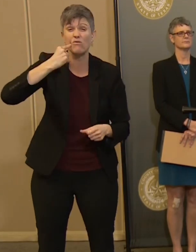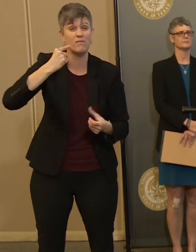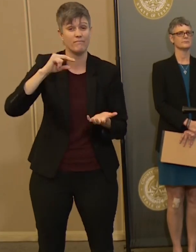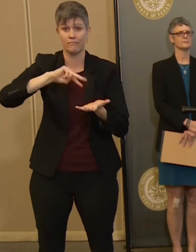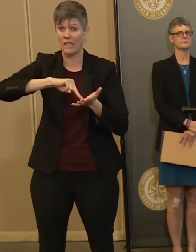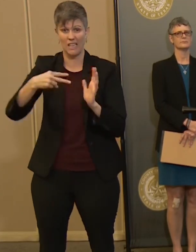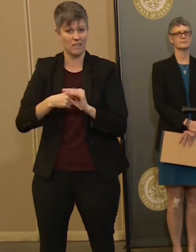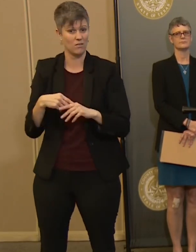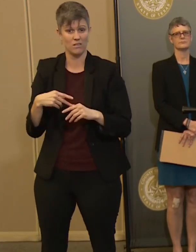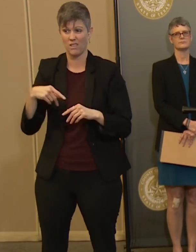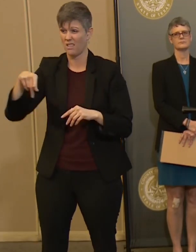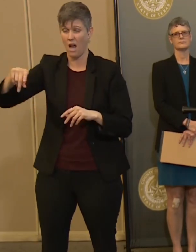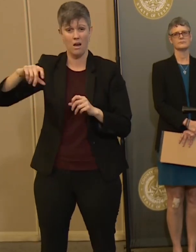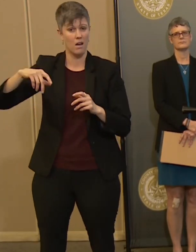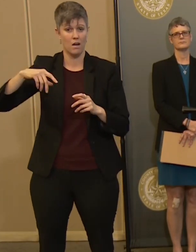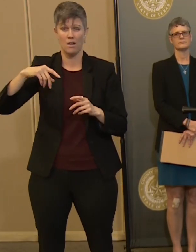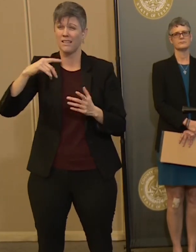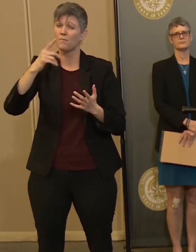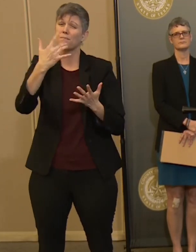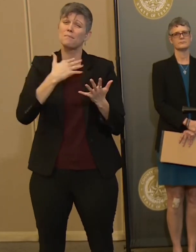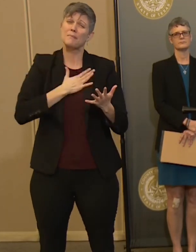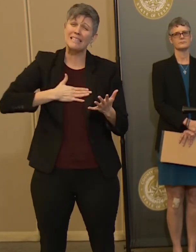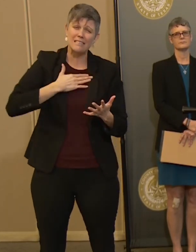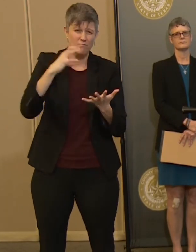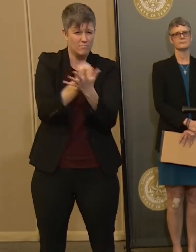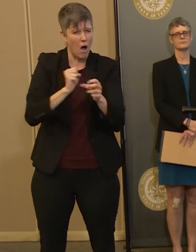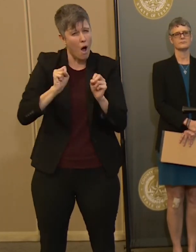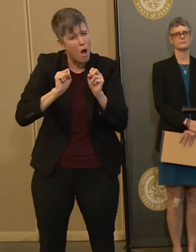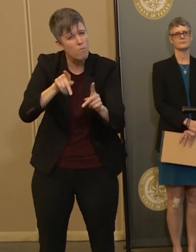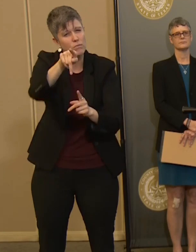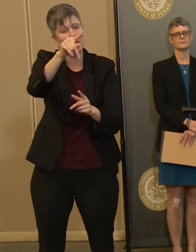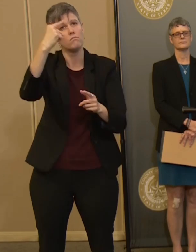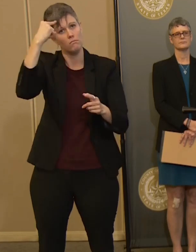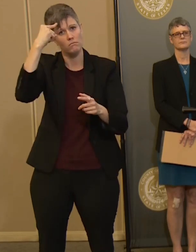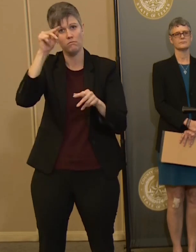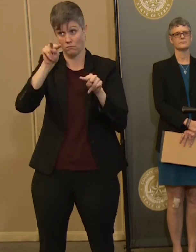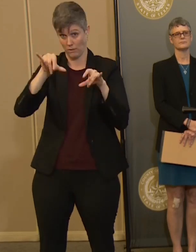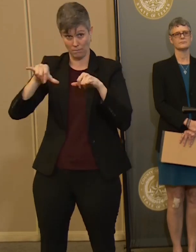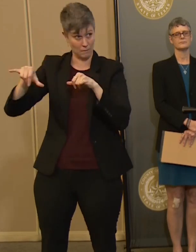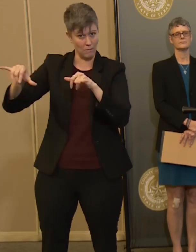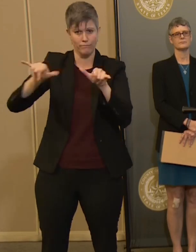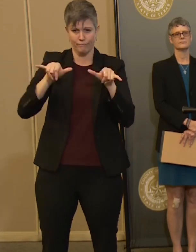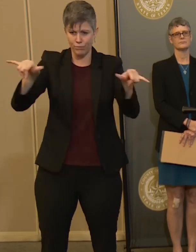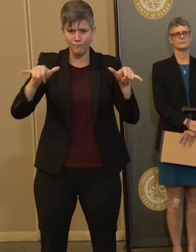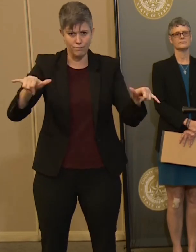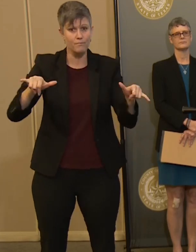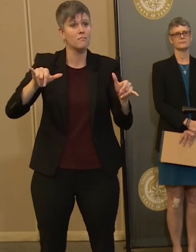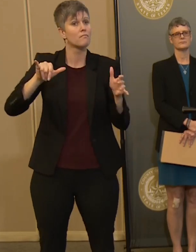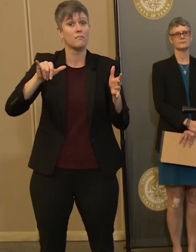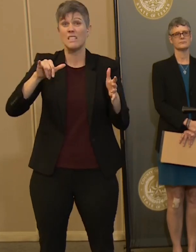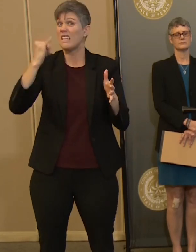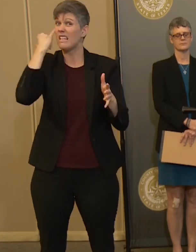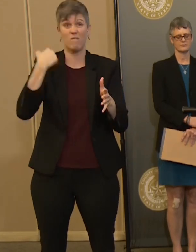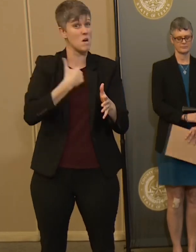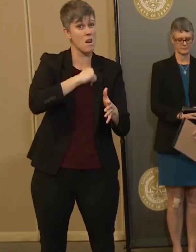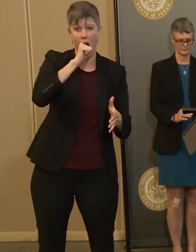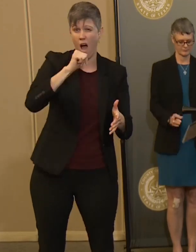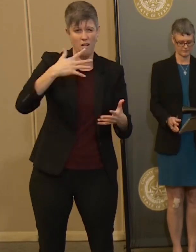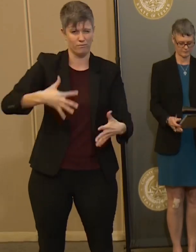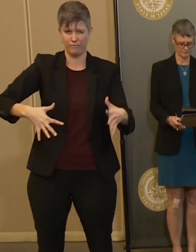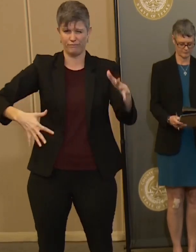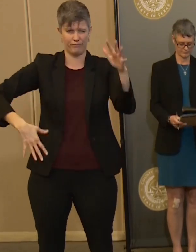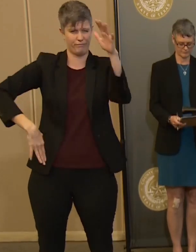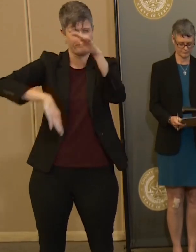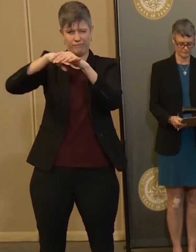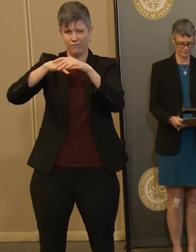opportunity that we have, then we're going to get pretty much overwhelmed by the virus and we